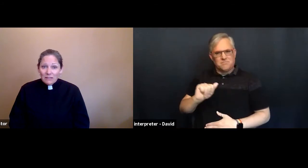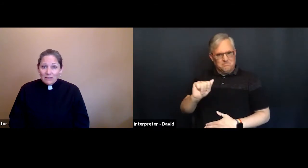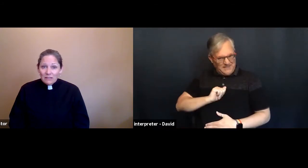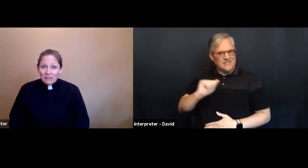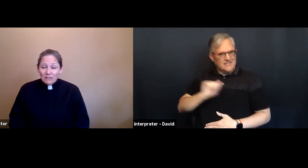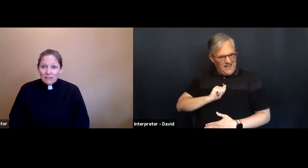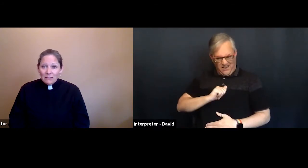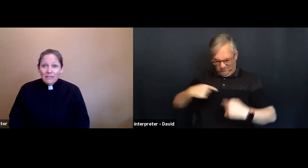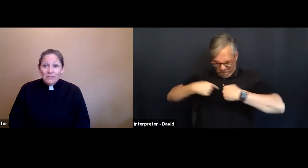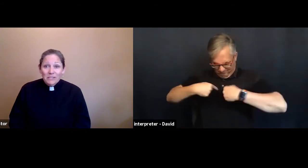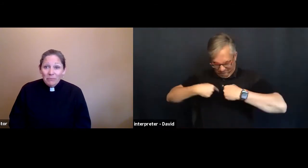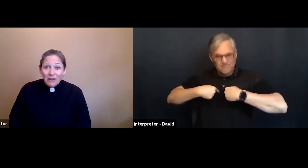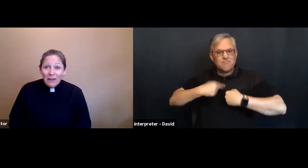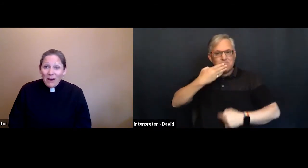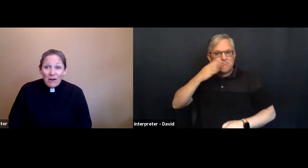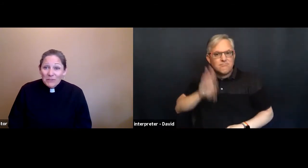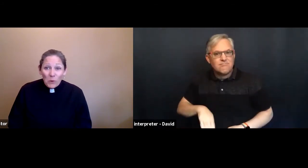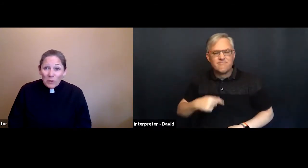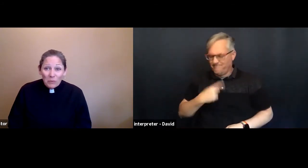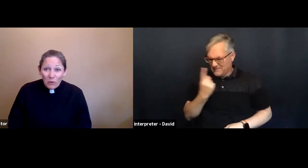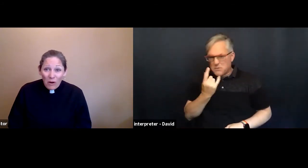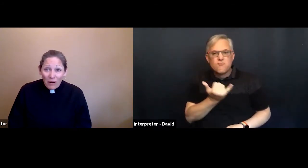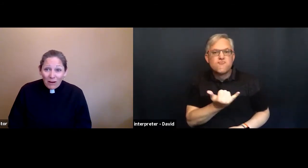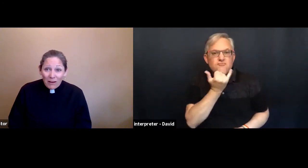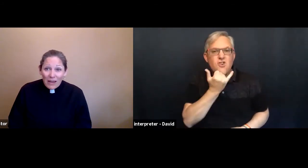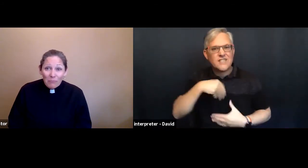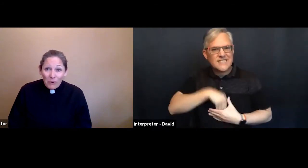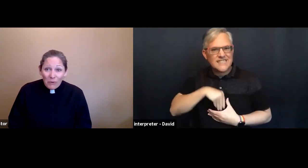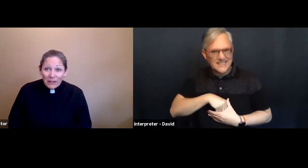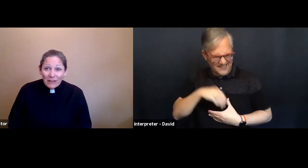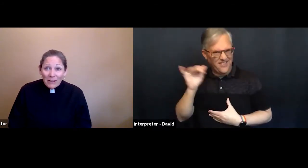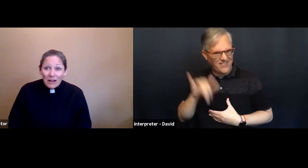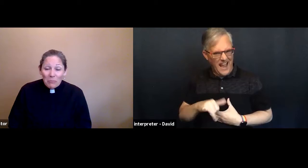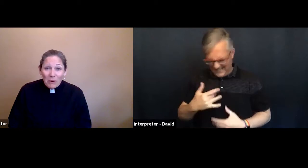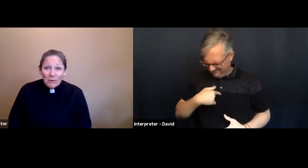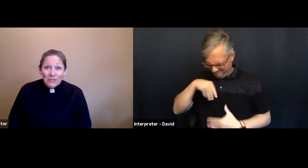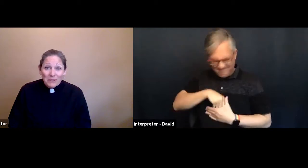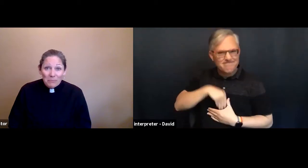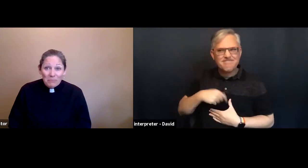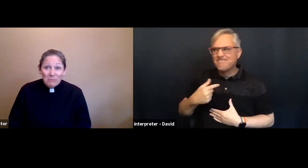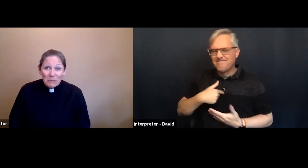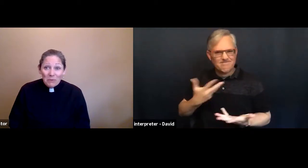Like there's something totally wrong and broken about the people.